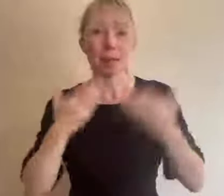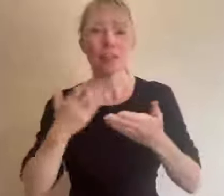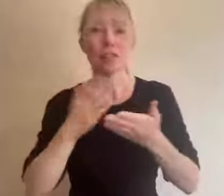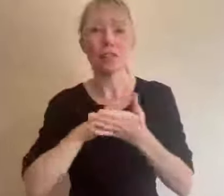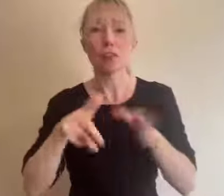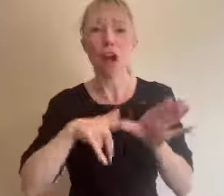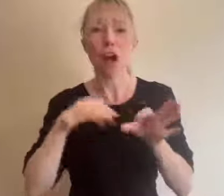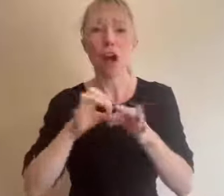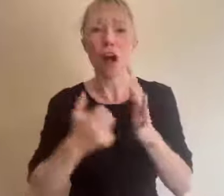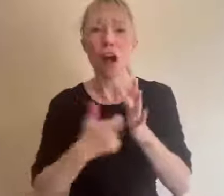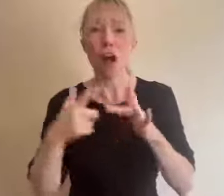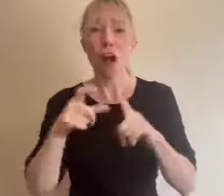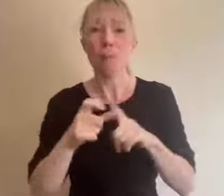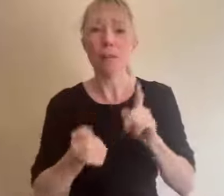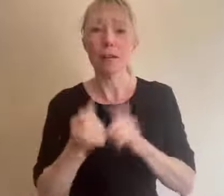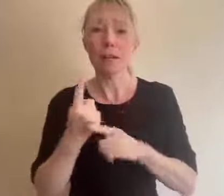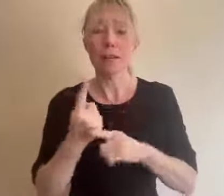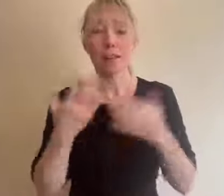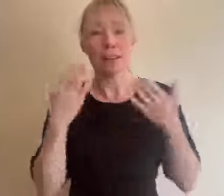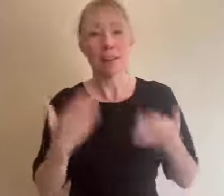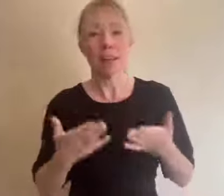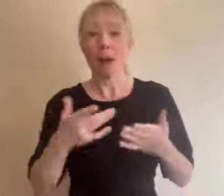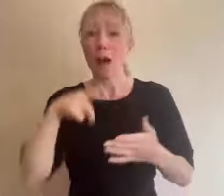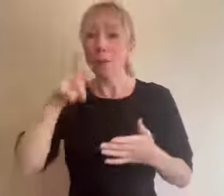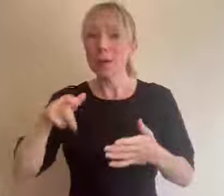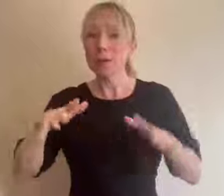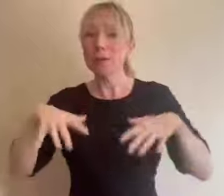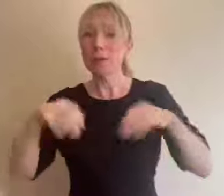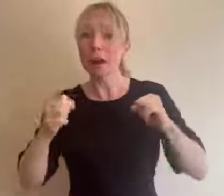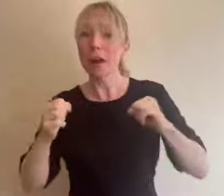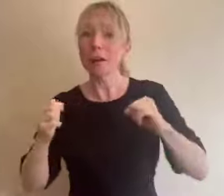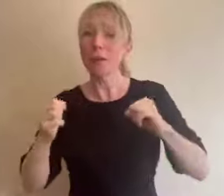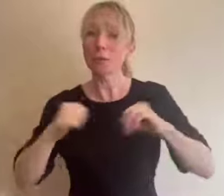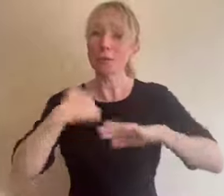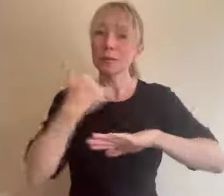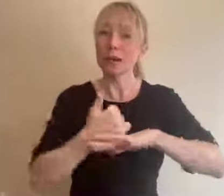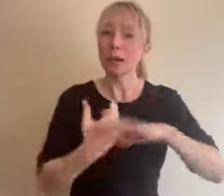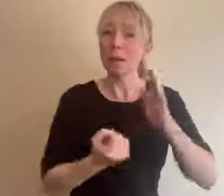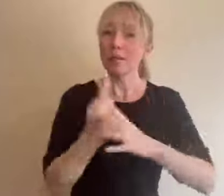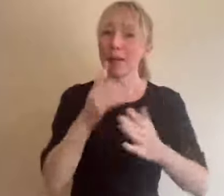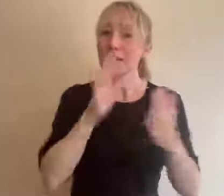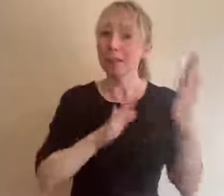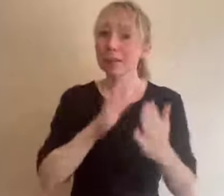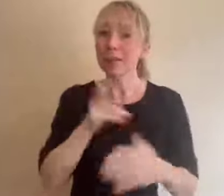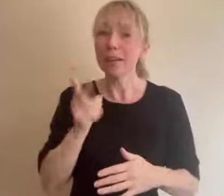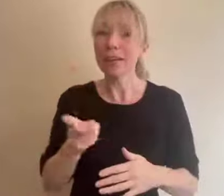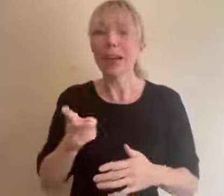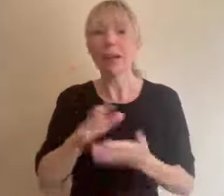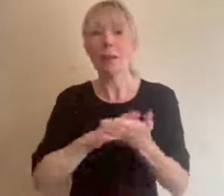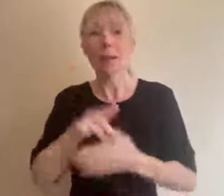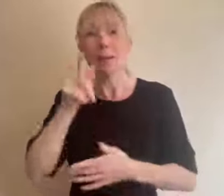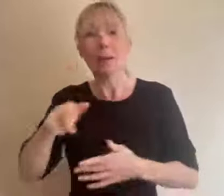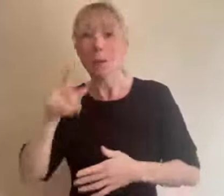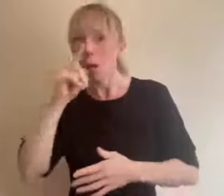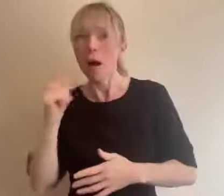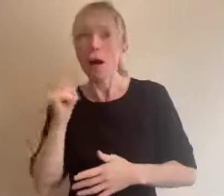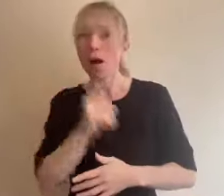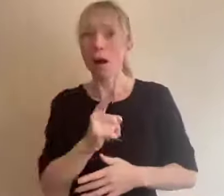to in person events it feels like people who cannot attend them have been forgotten we are constantly told that it would be too expensive to run a hybrid